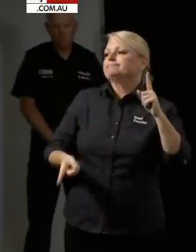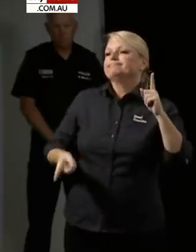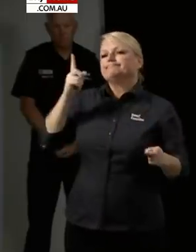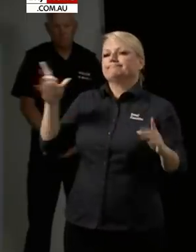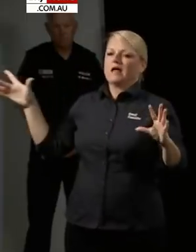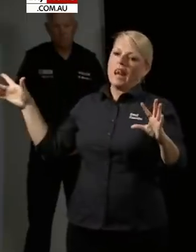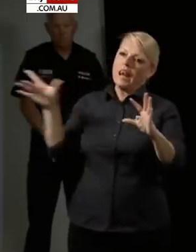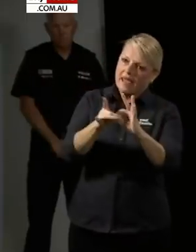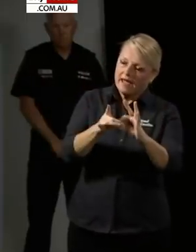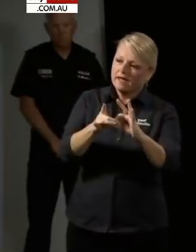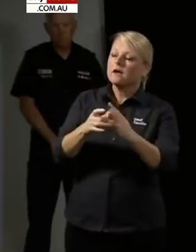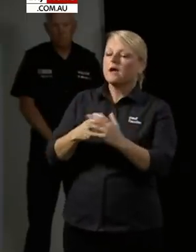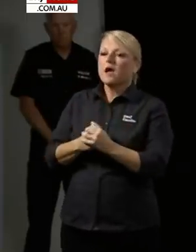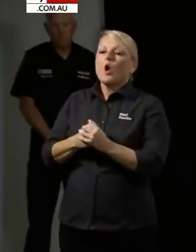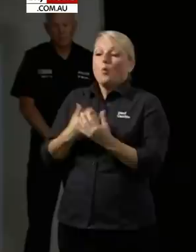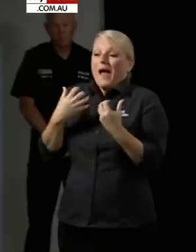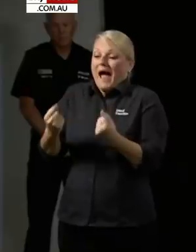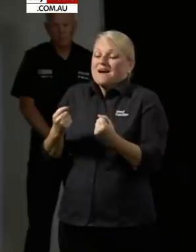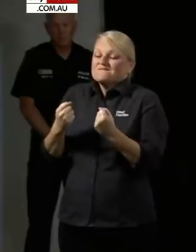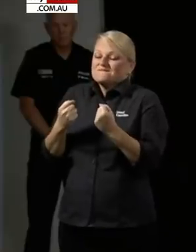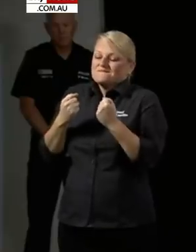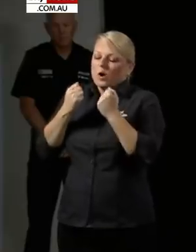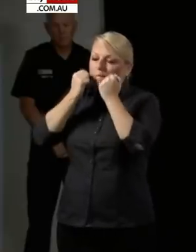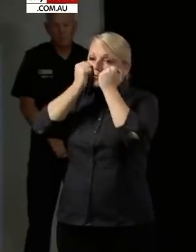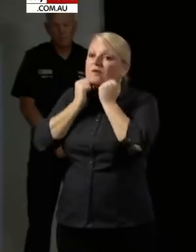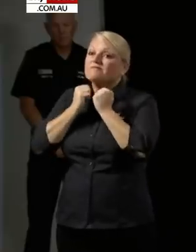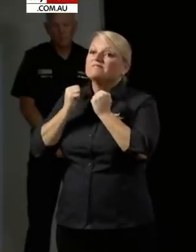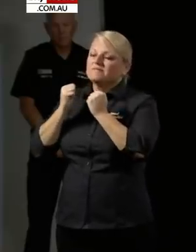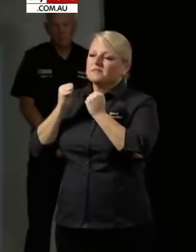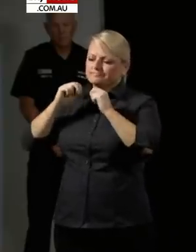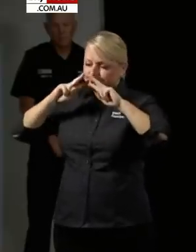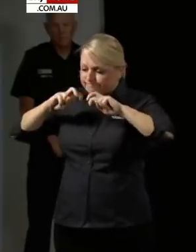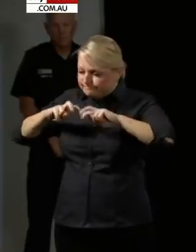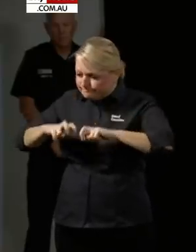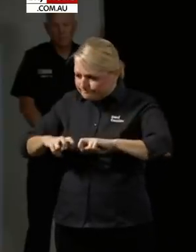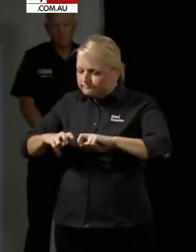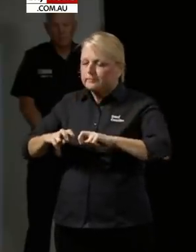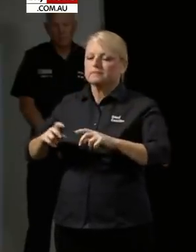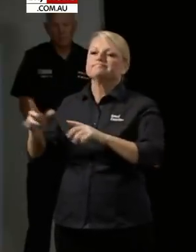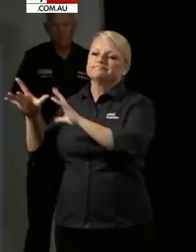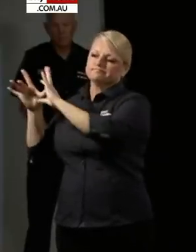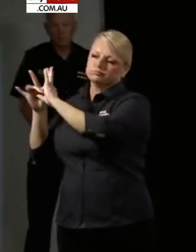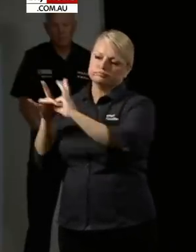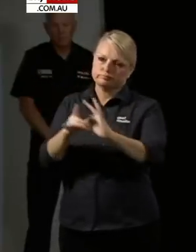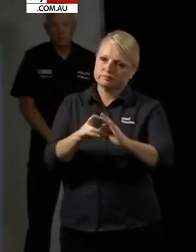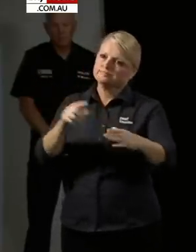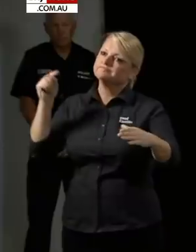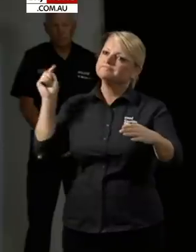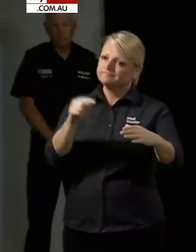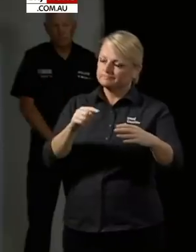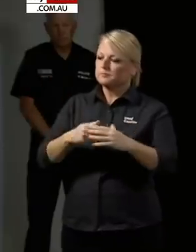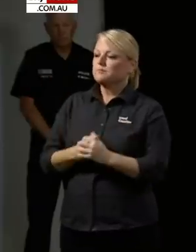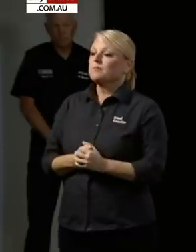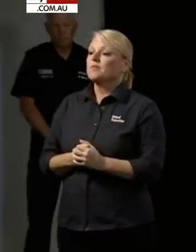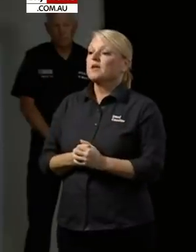genomics to prove it but we are absolutely certain with our history taking that that's what's happened and that means to me when I